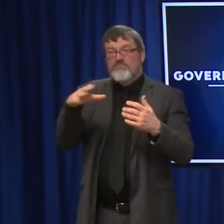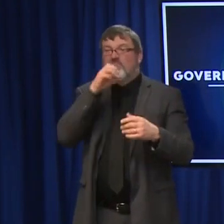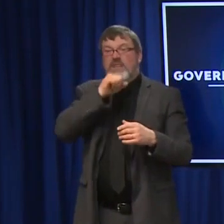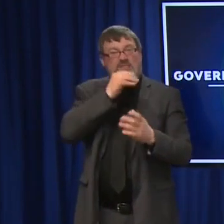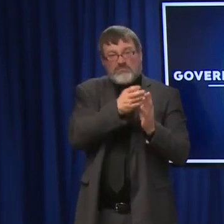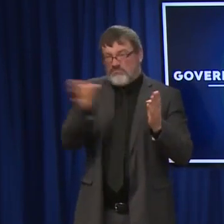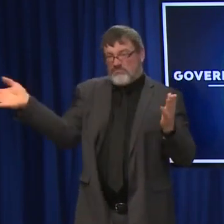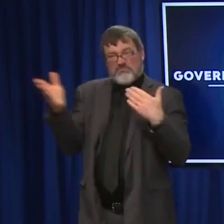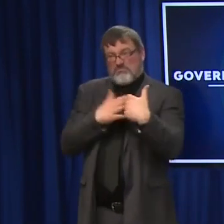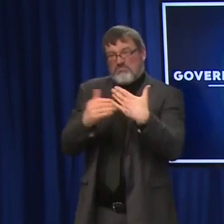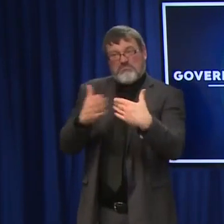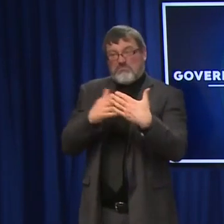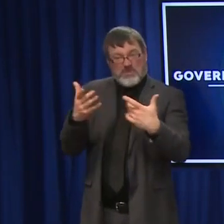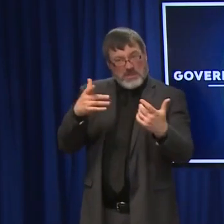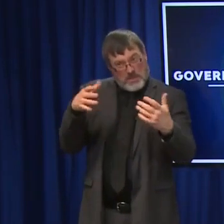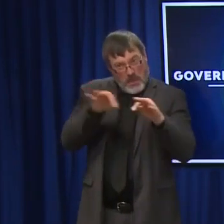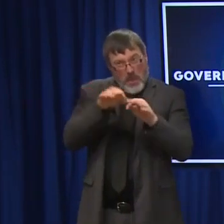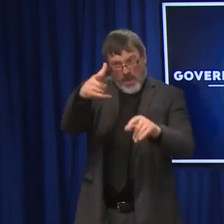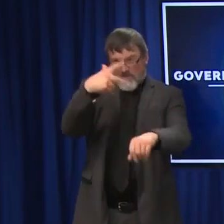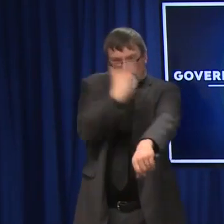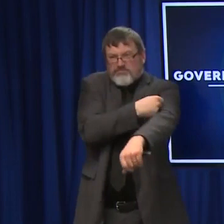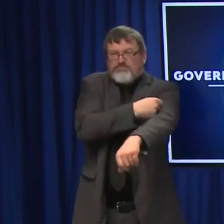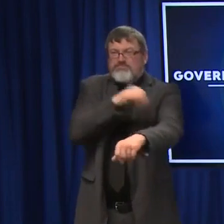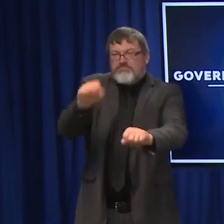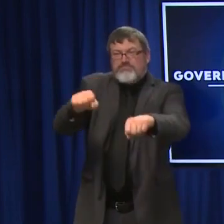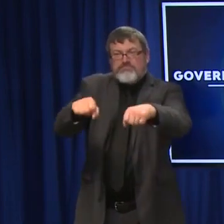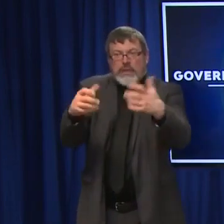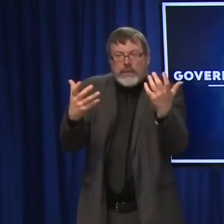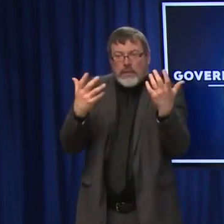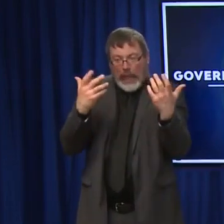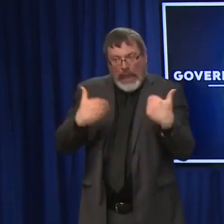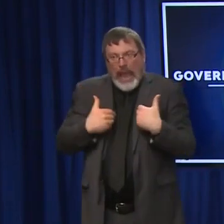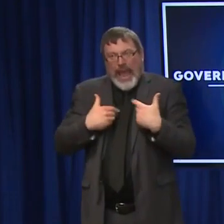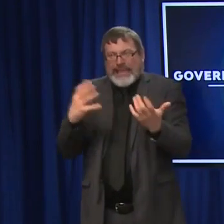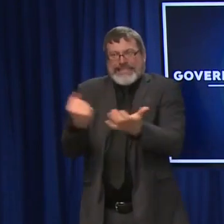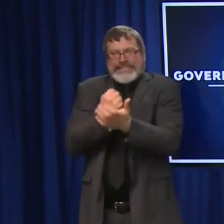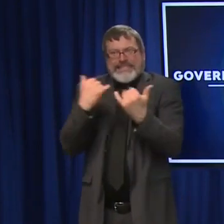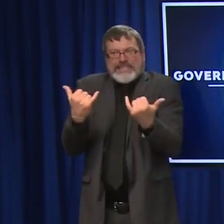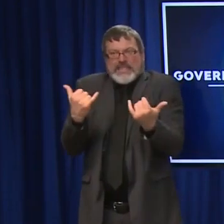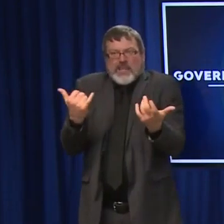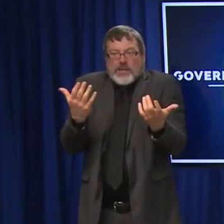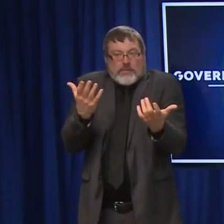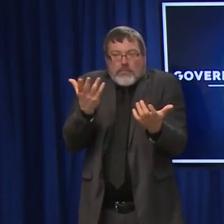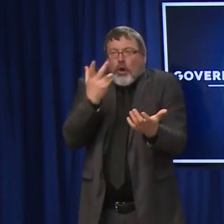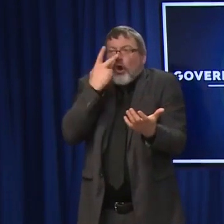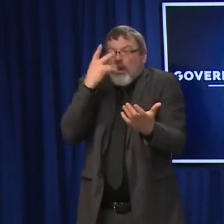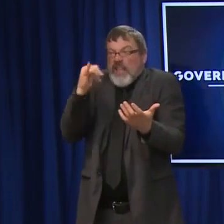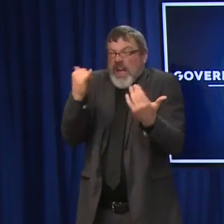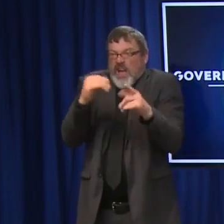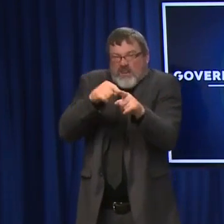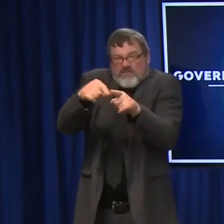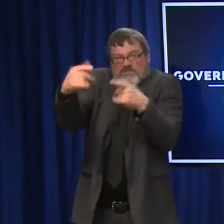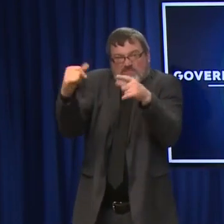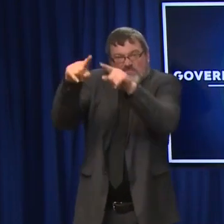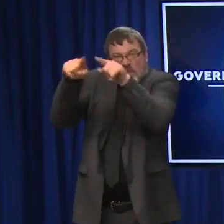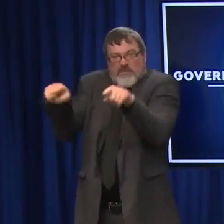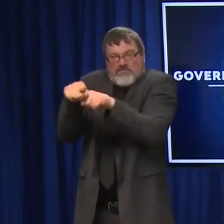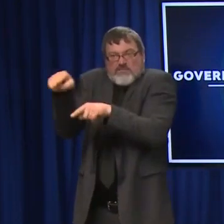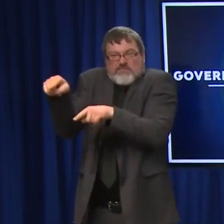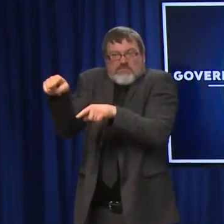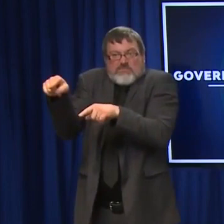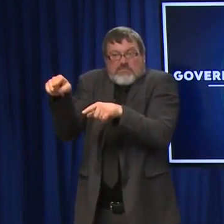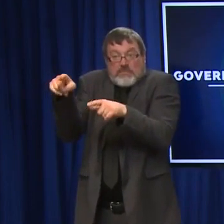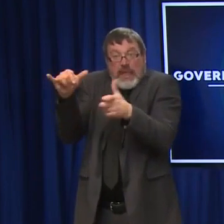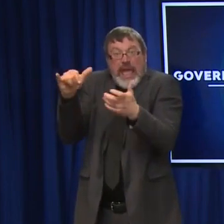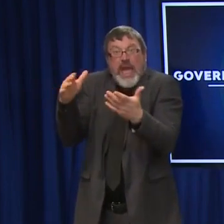COVID, both hospitalization and otherwise, is an absolute fact of the Delta variant, could become a fact of the Omicron variant. And so we want